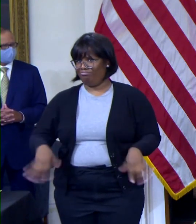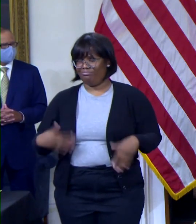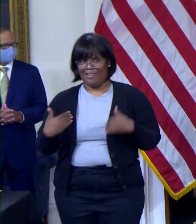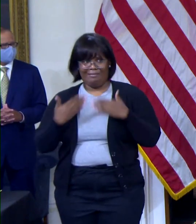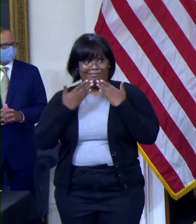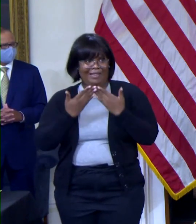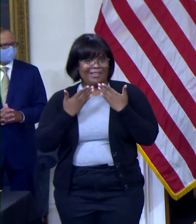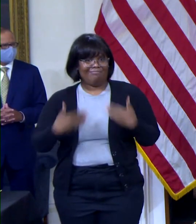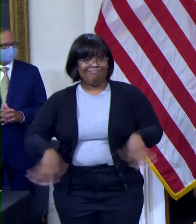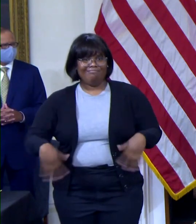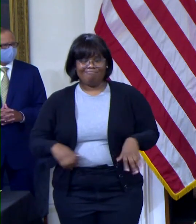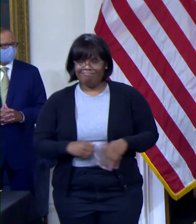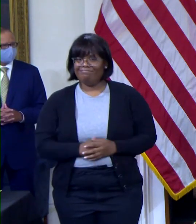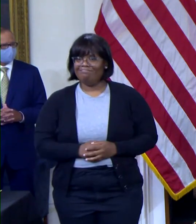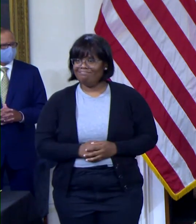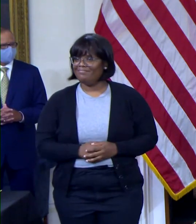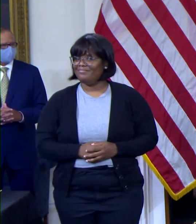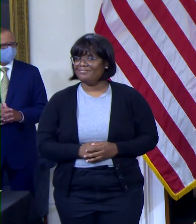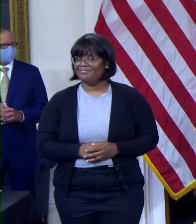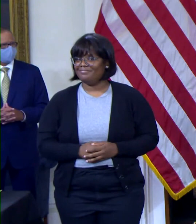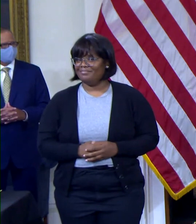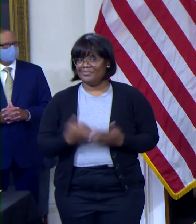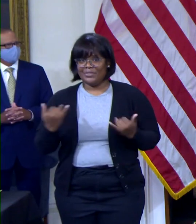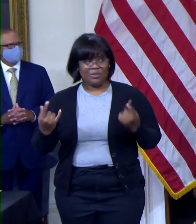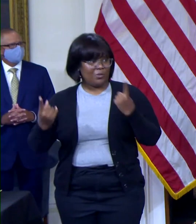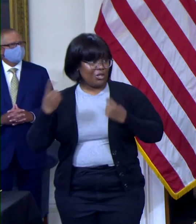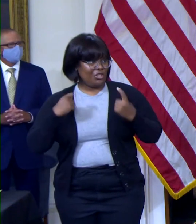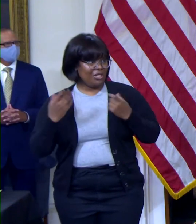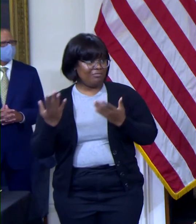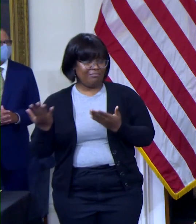entire pandemic. And with that, I'd be happy to take some questions.